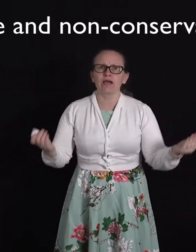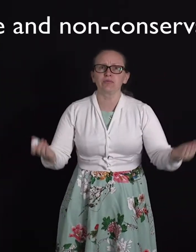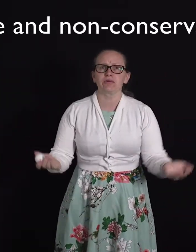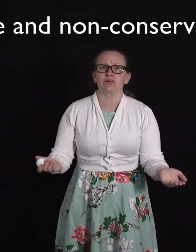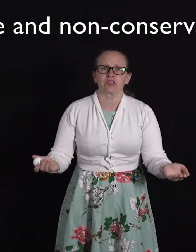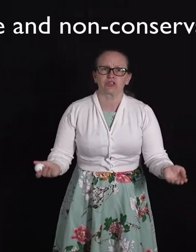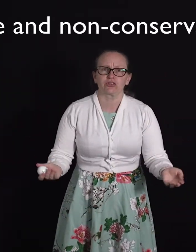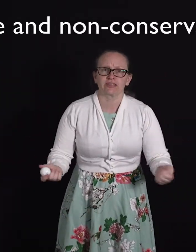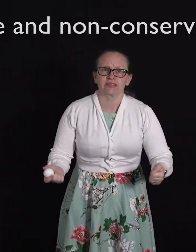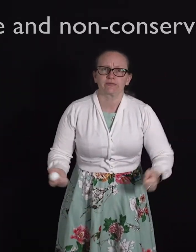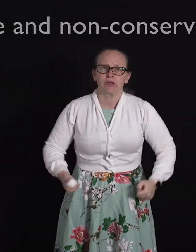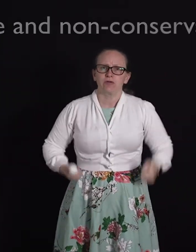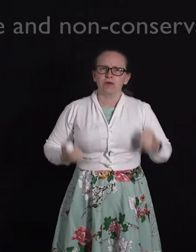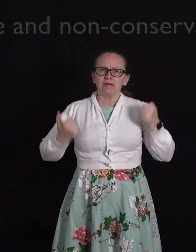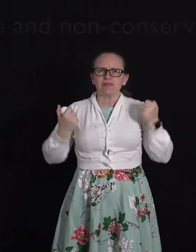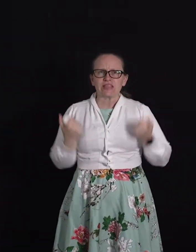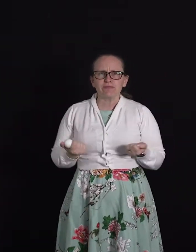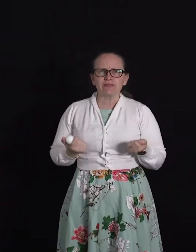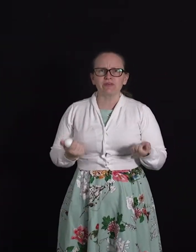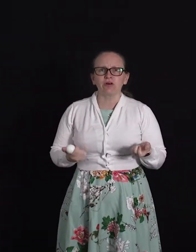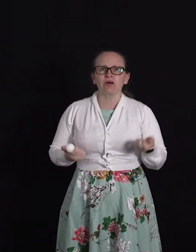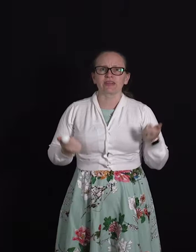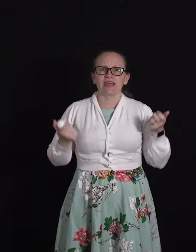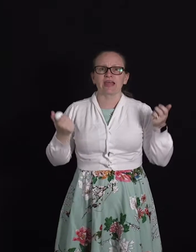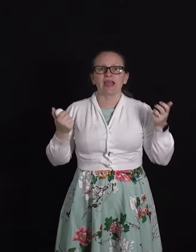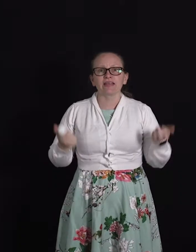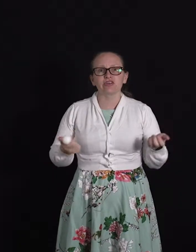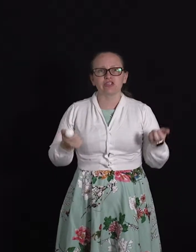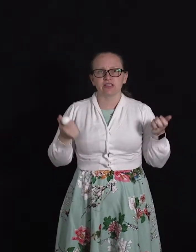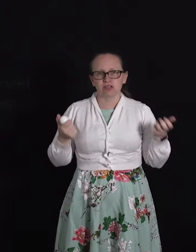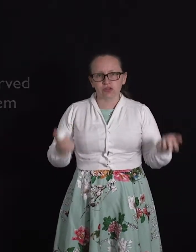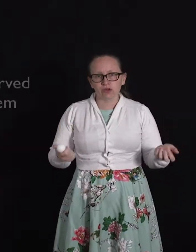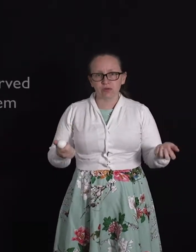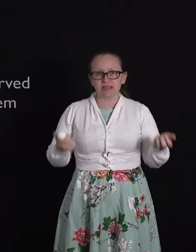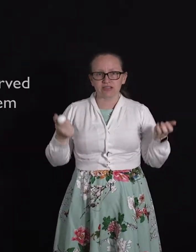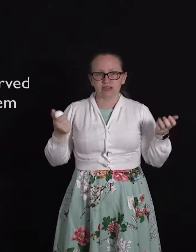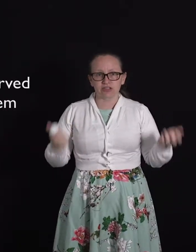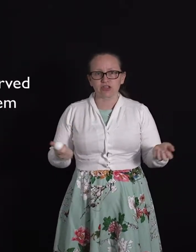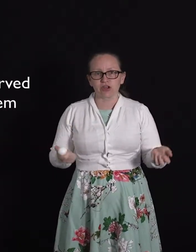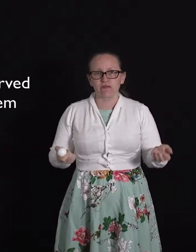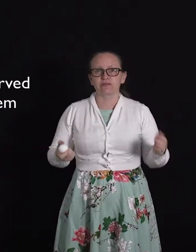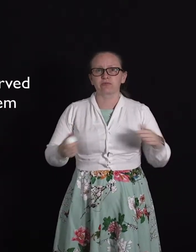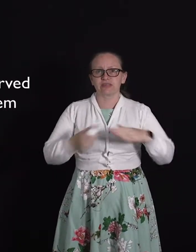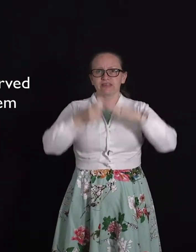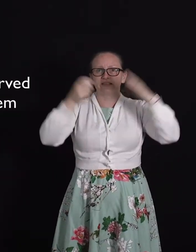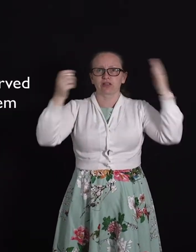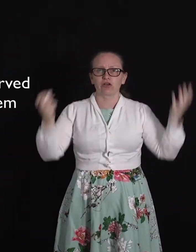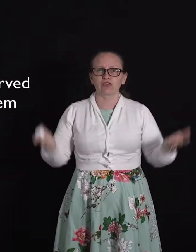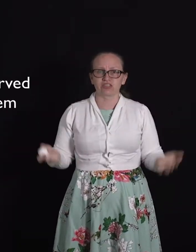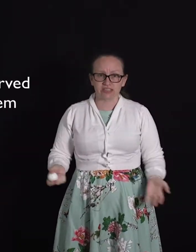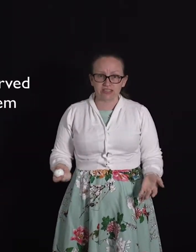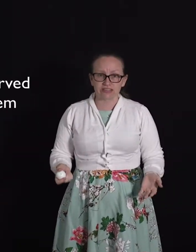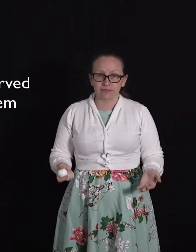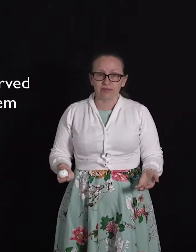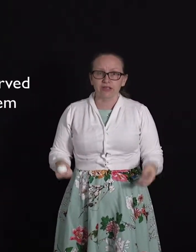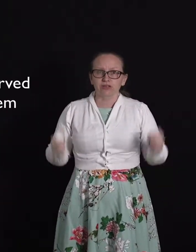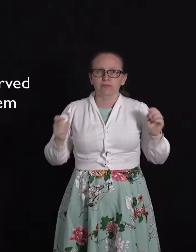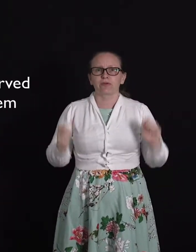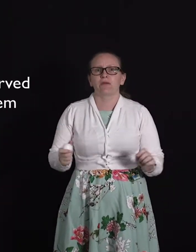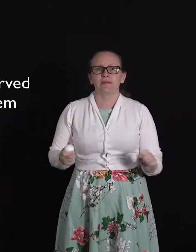would we want to do this? Well we've said before that energy is always conserved within a closed system. The problem